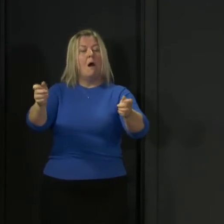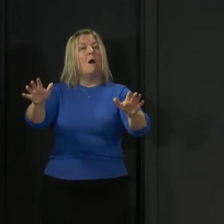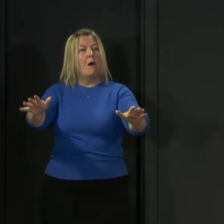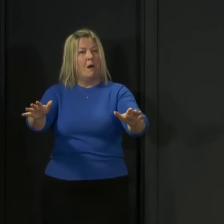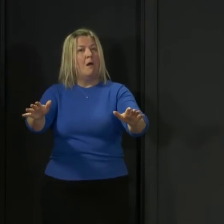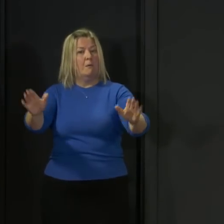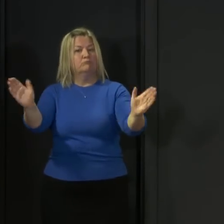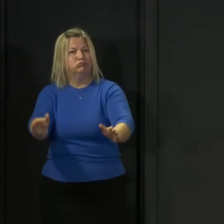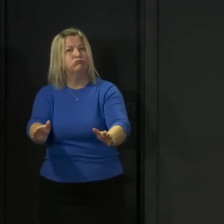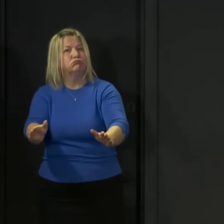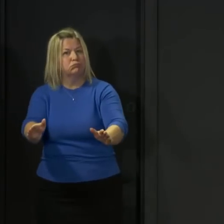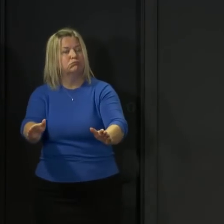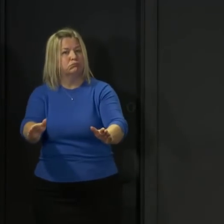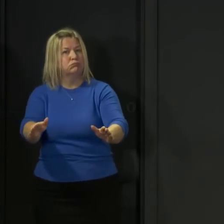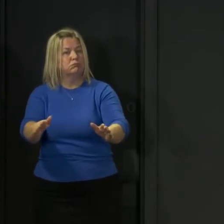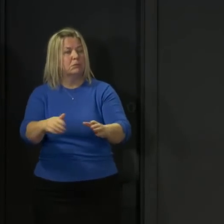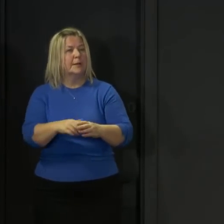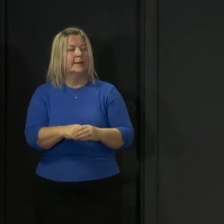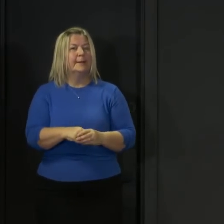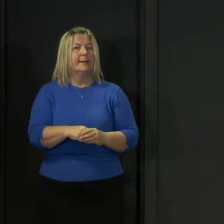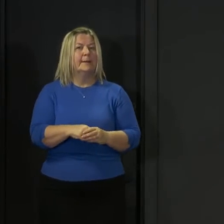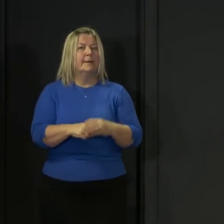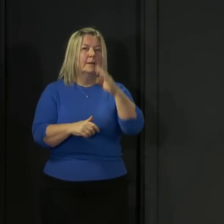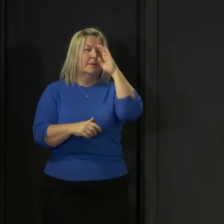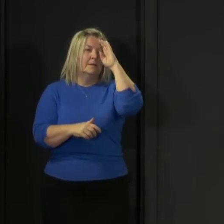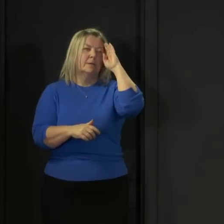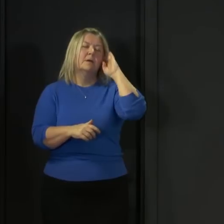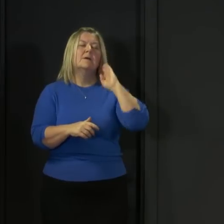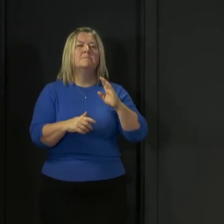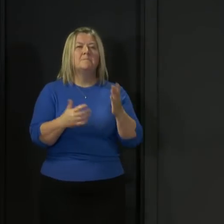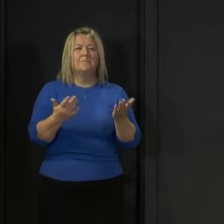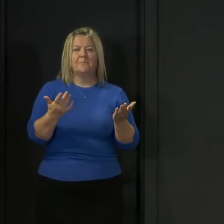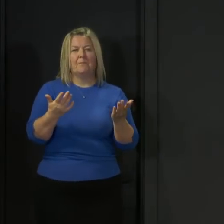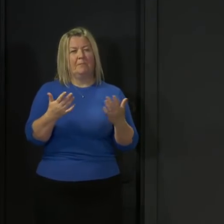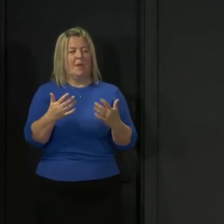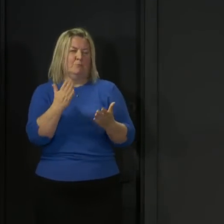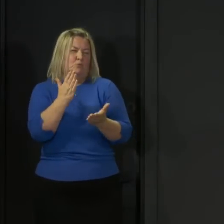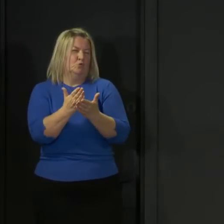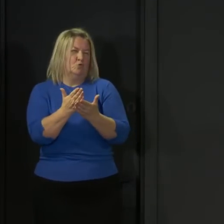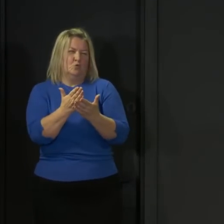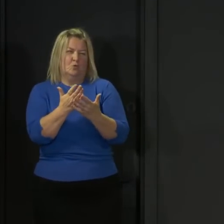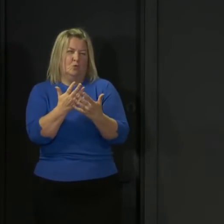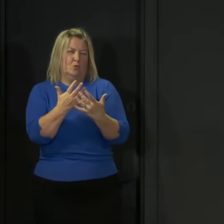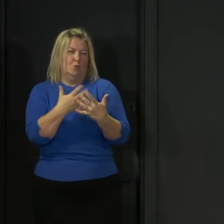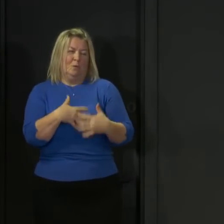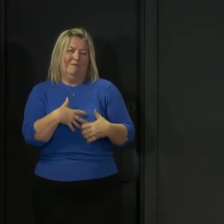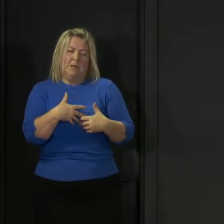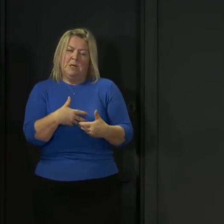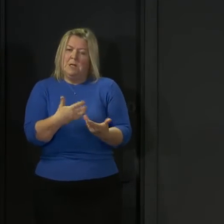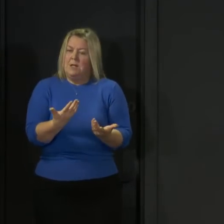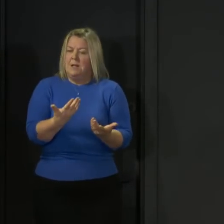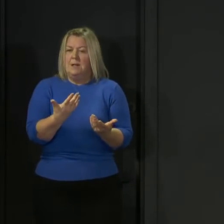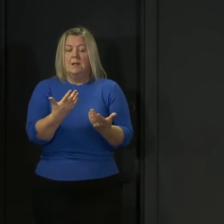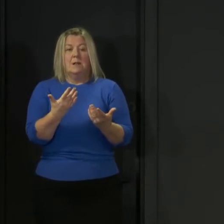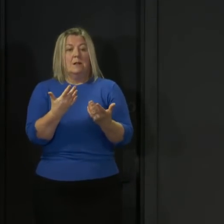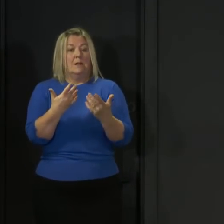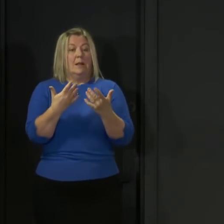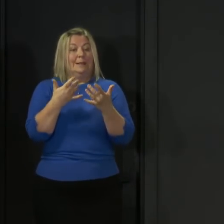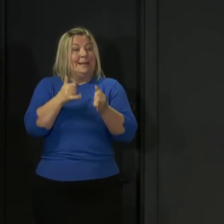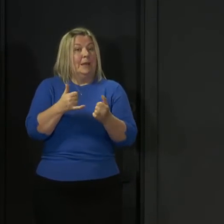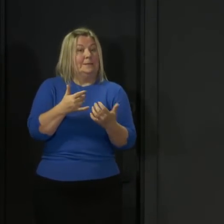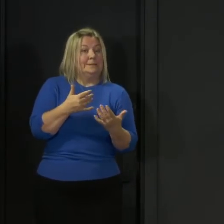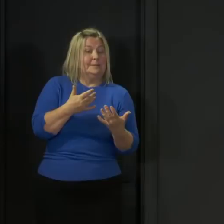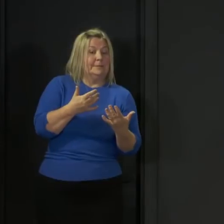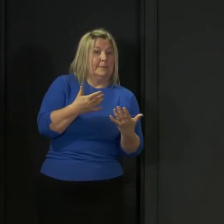be, and this, you know, sort of has a resonance with some of the issues around our current use of testing. As